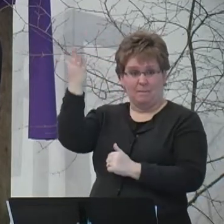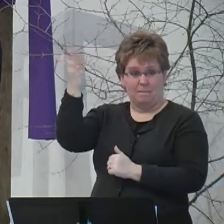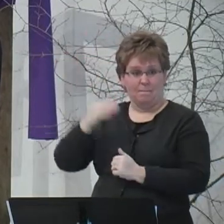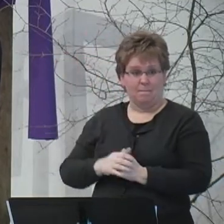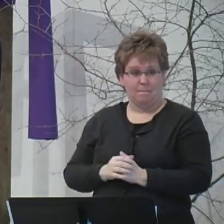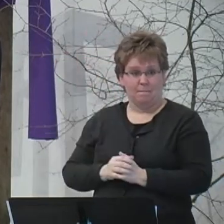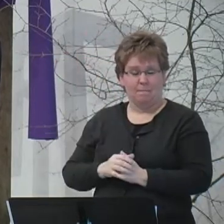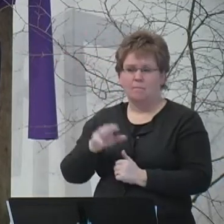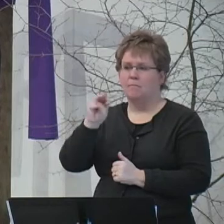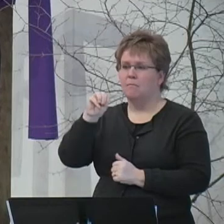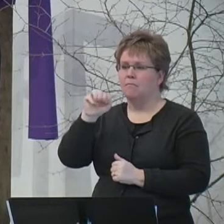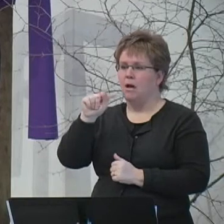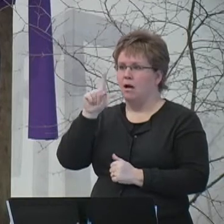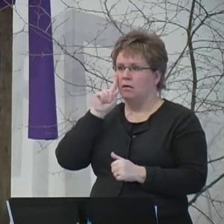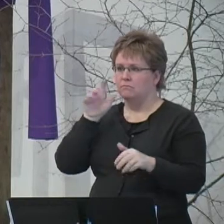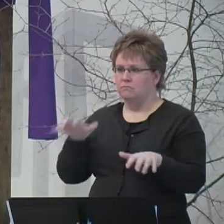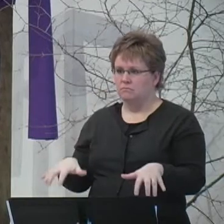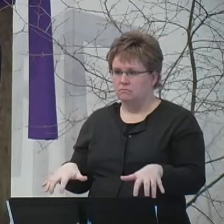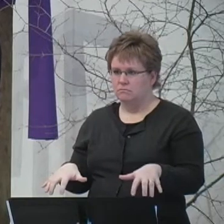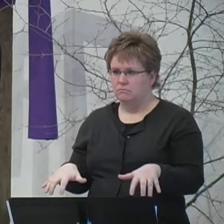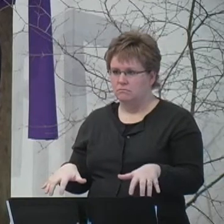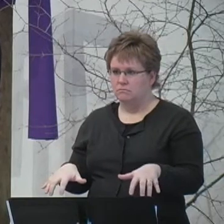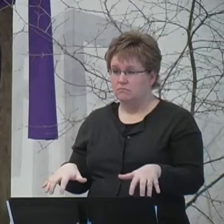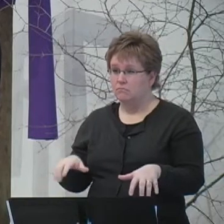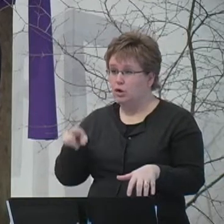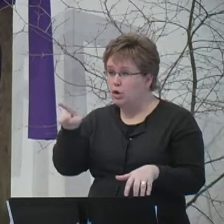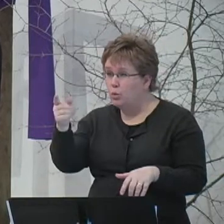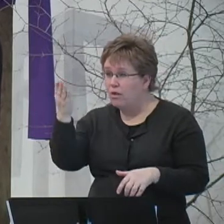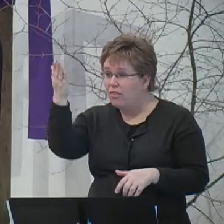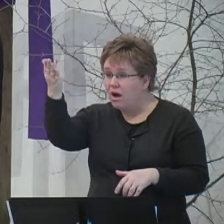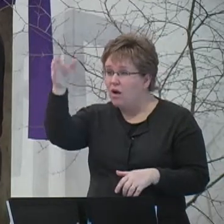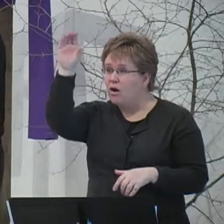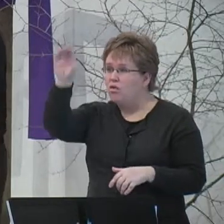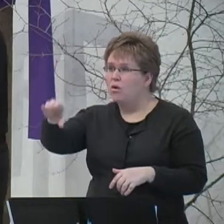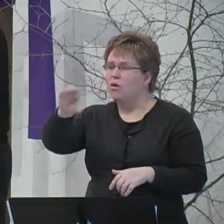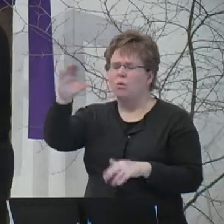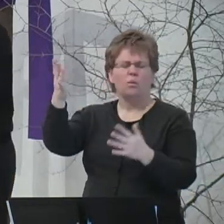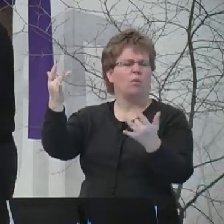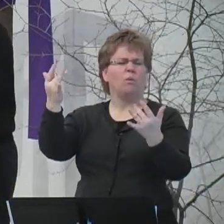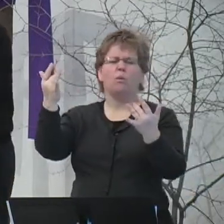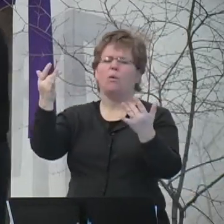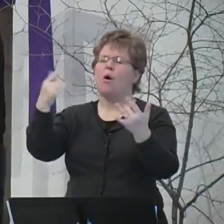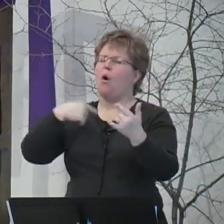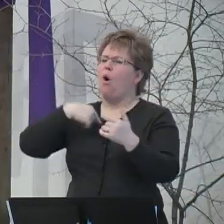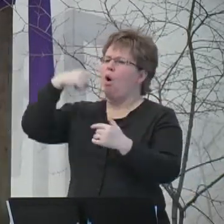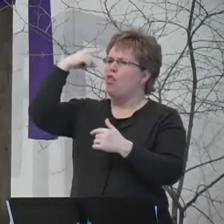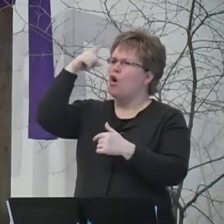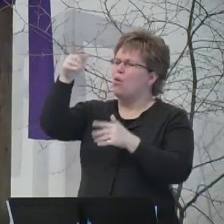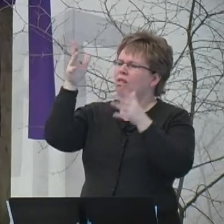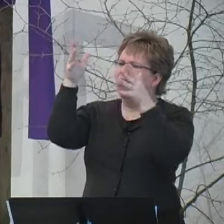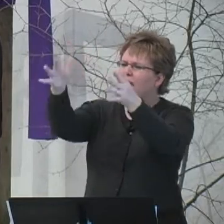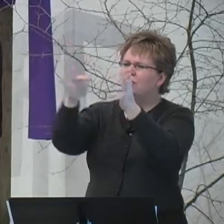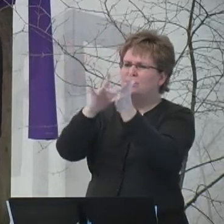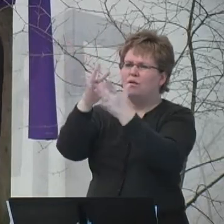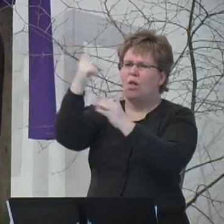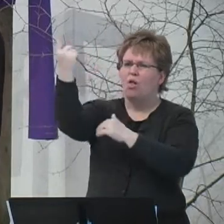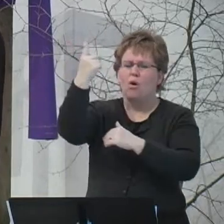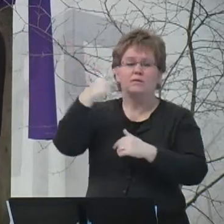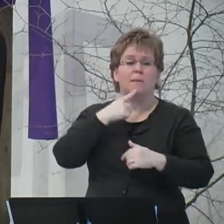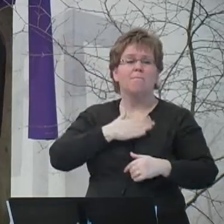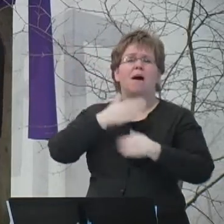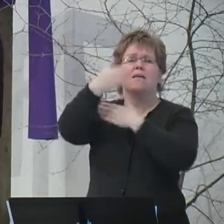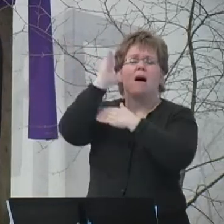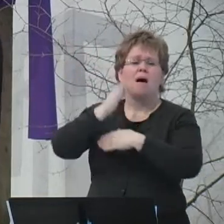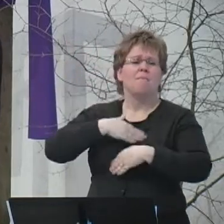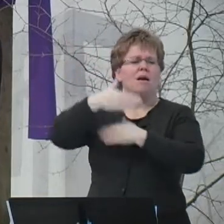Mac was surprised. At the cross? No, wait, I thought you left him. You know, my God, my